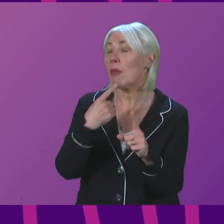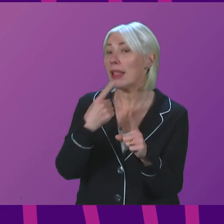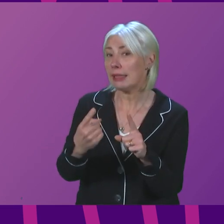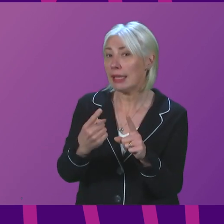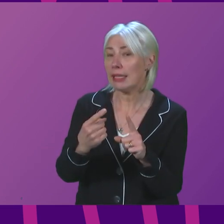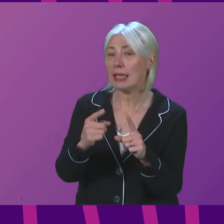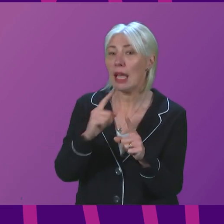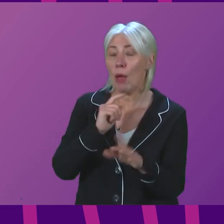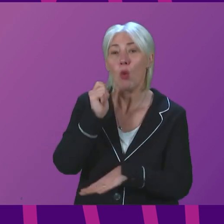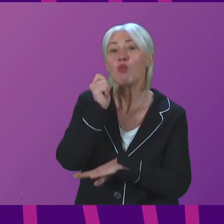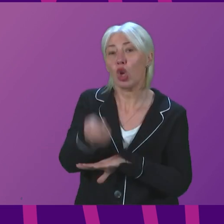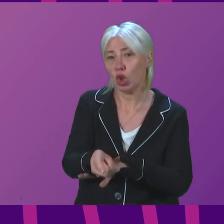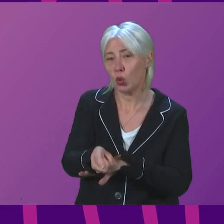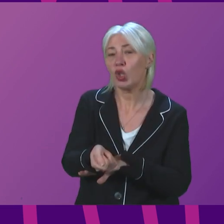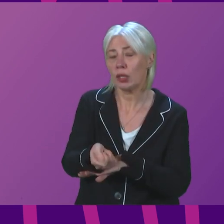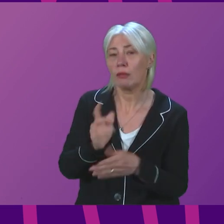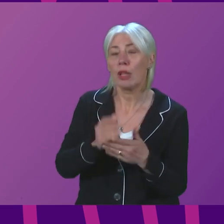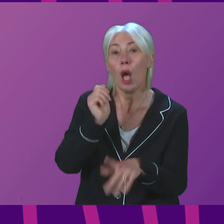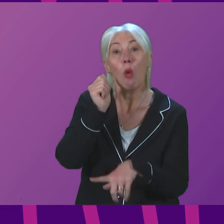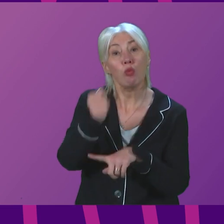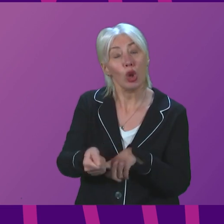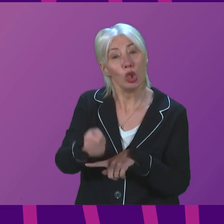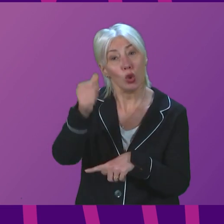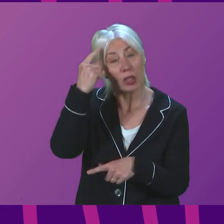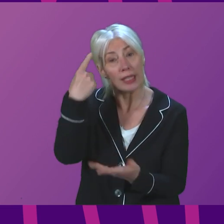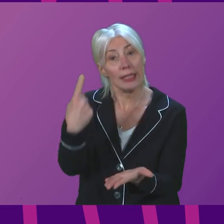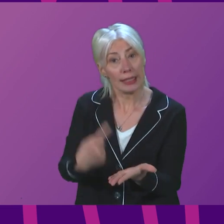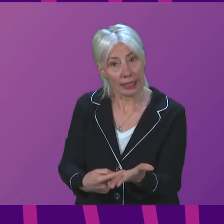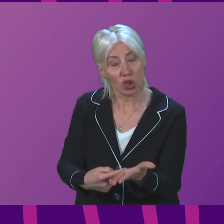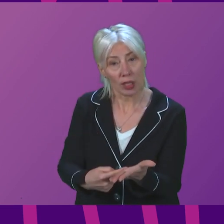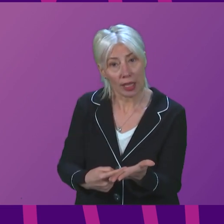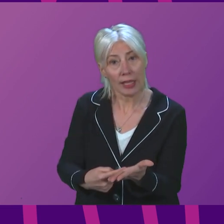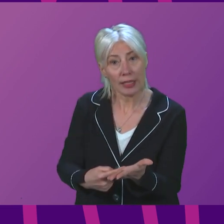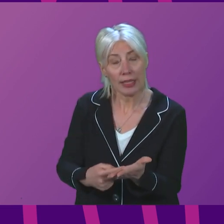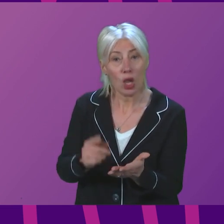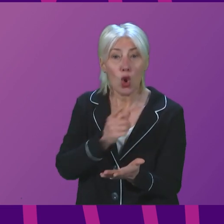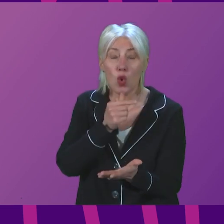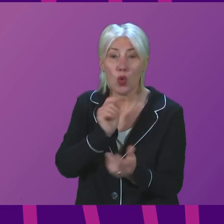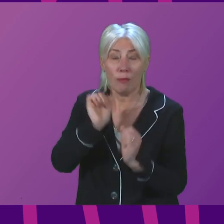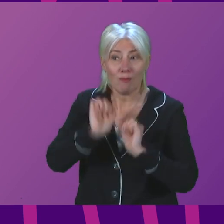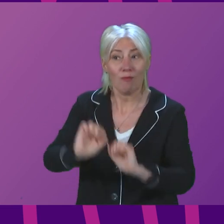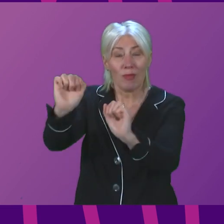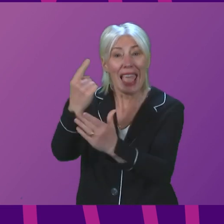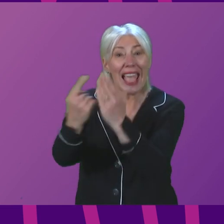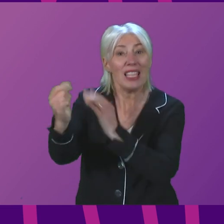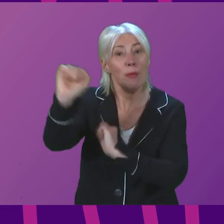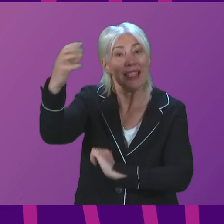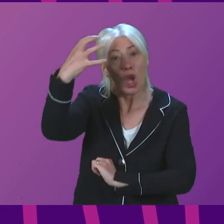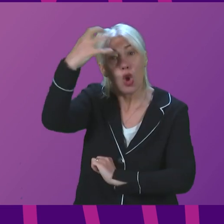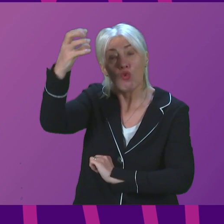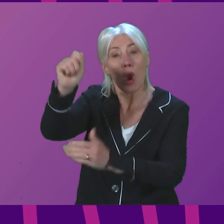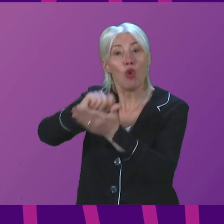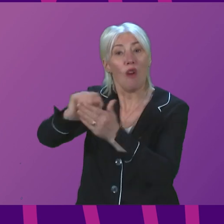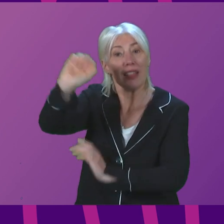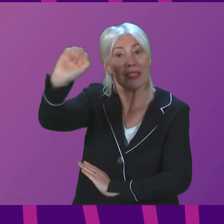prosecution. Prosecution decisions, of course, be matters for the independent Crown Office. And yet